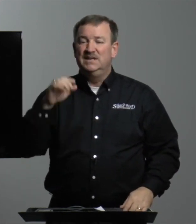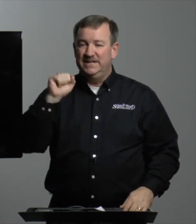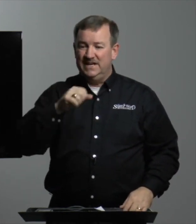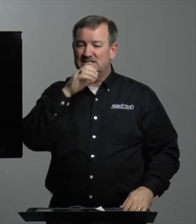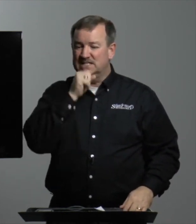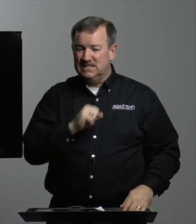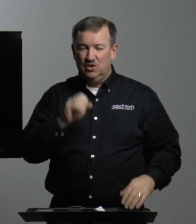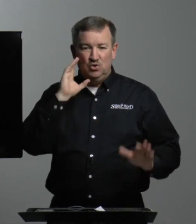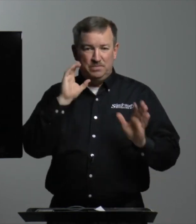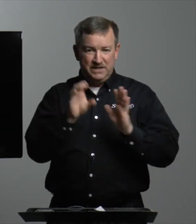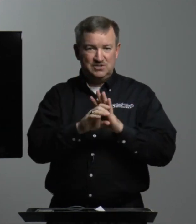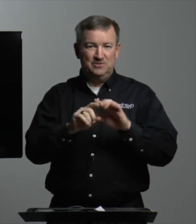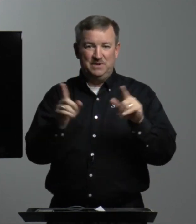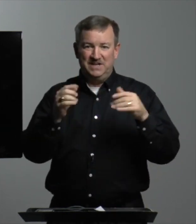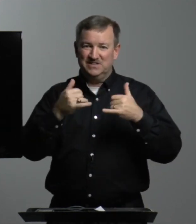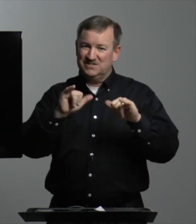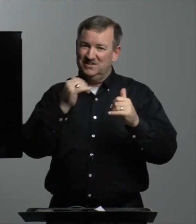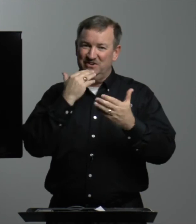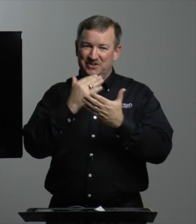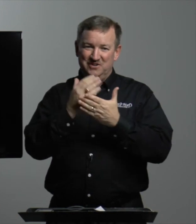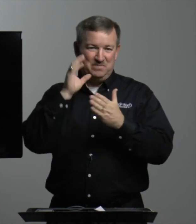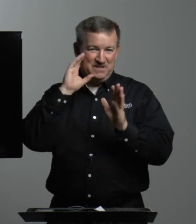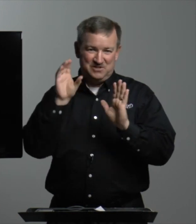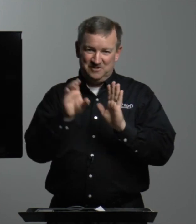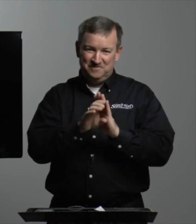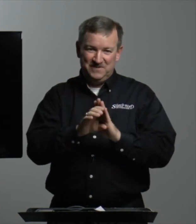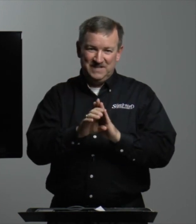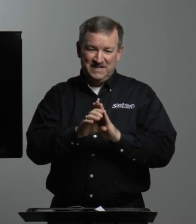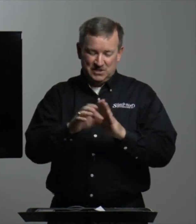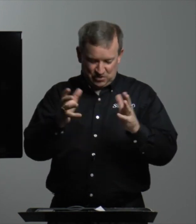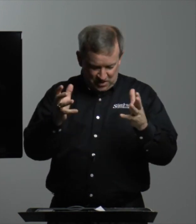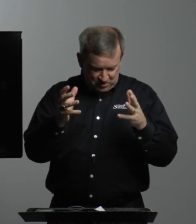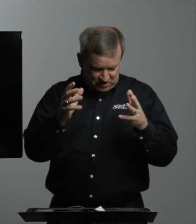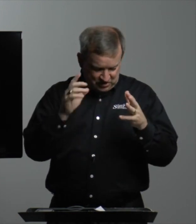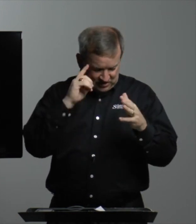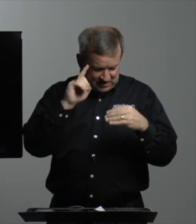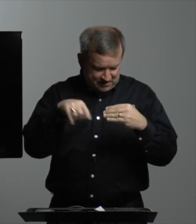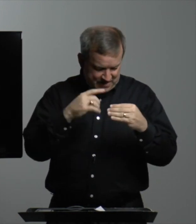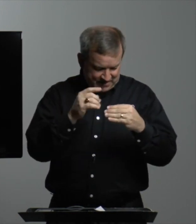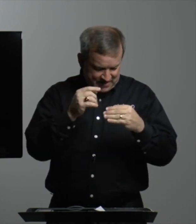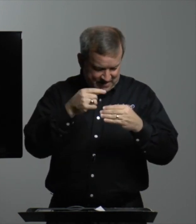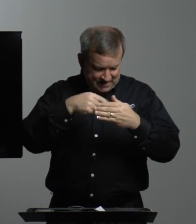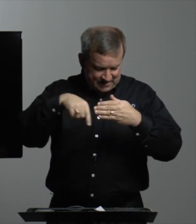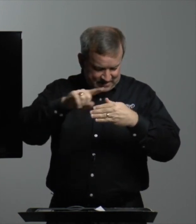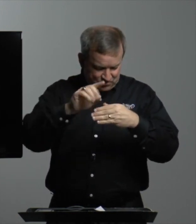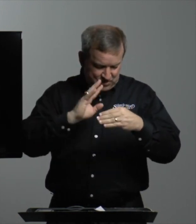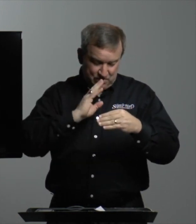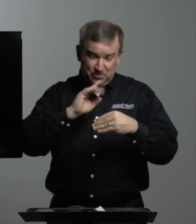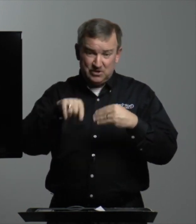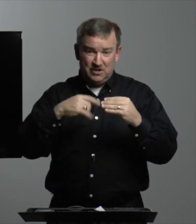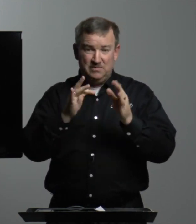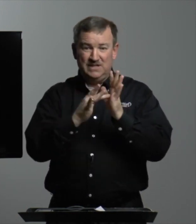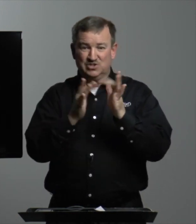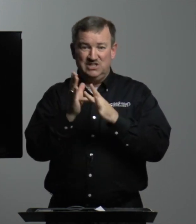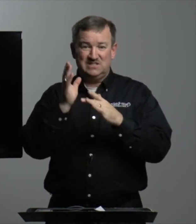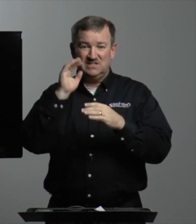Yes, it's an old picture, but it's still a good picture. So I want you to think about that. Next week, we will talk about Jesus